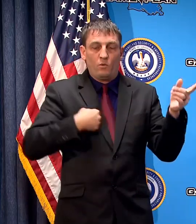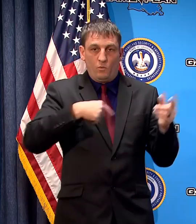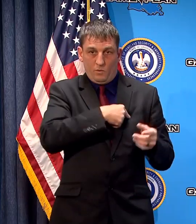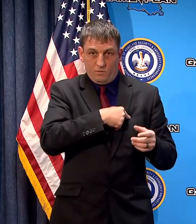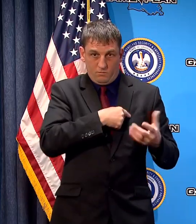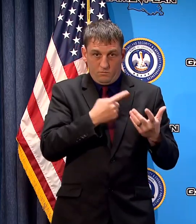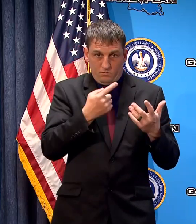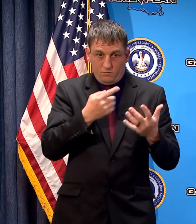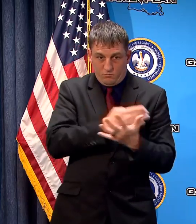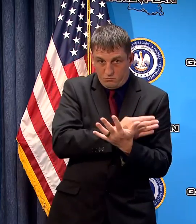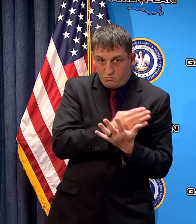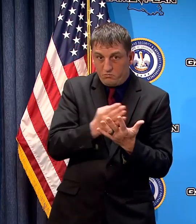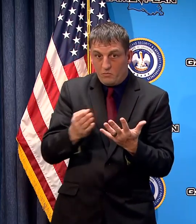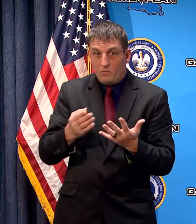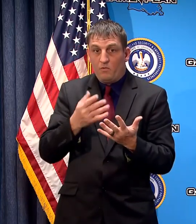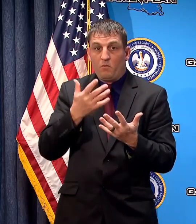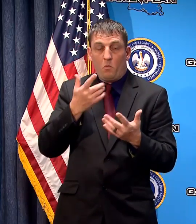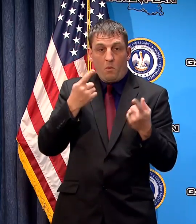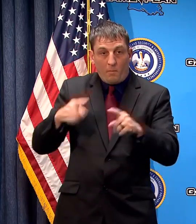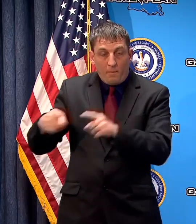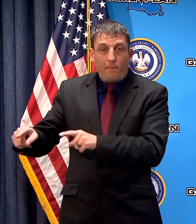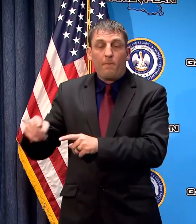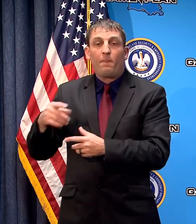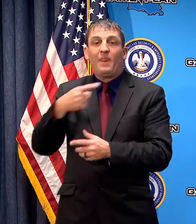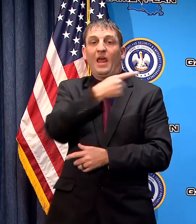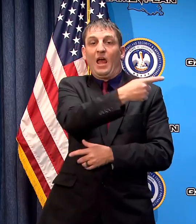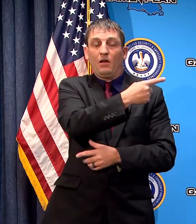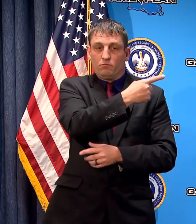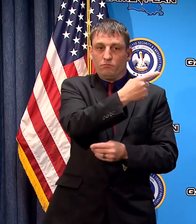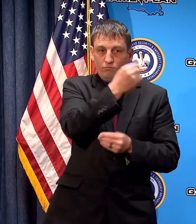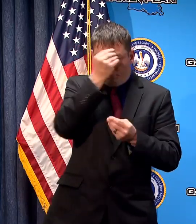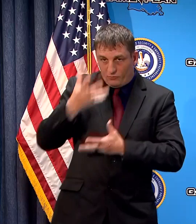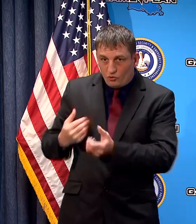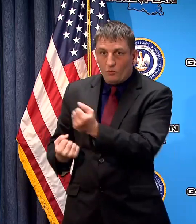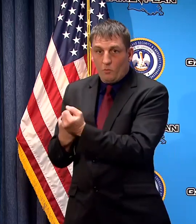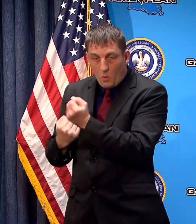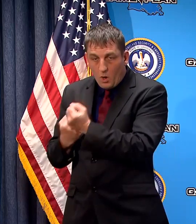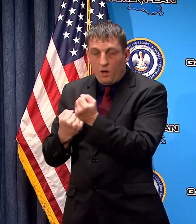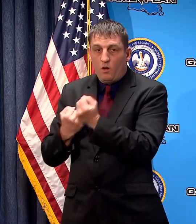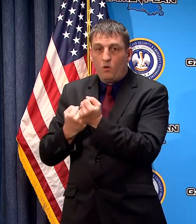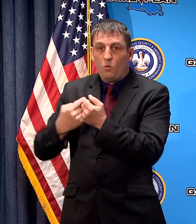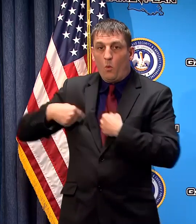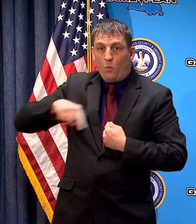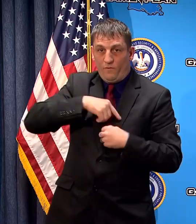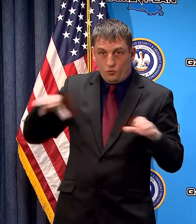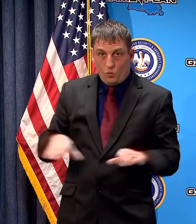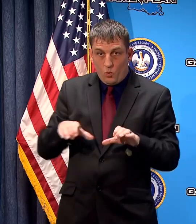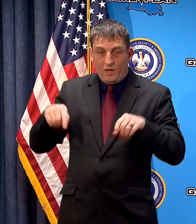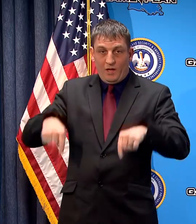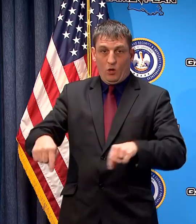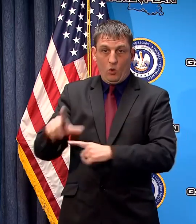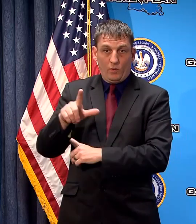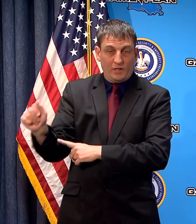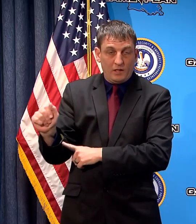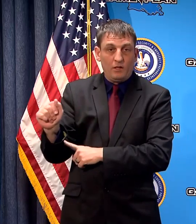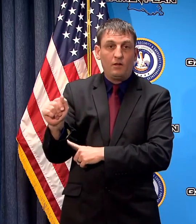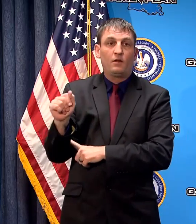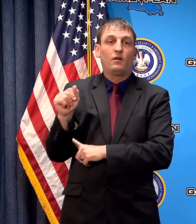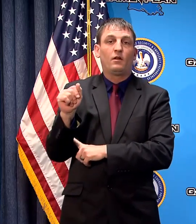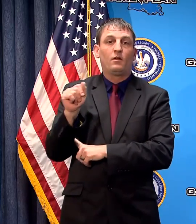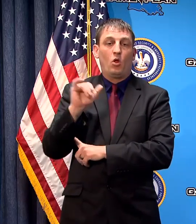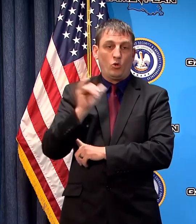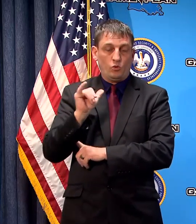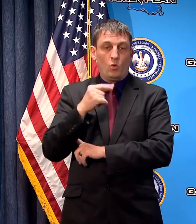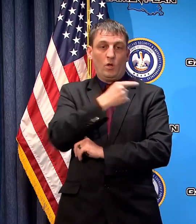areas and and of course he expressed his support for what we've been doing here in Louisiana and then